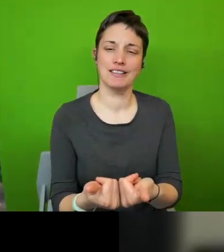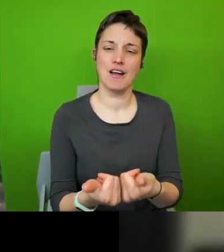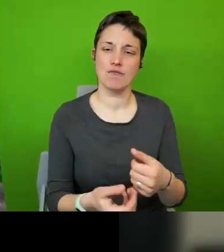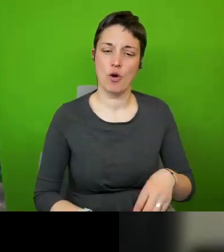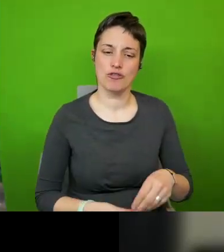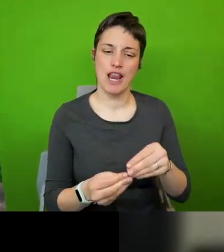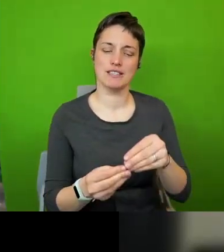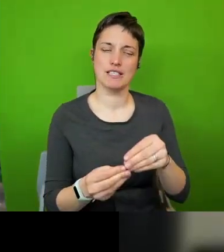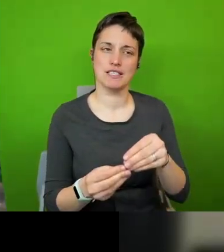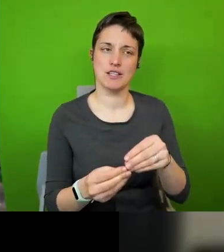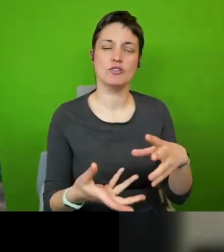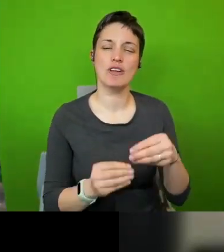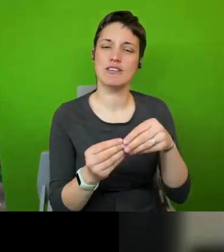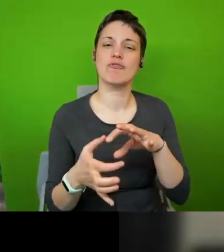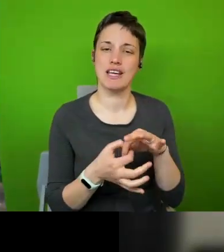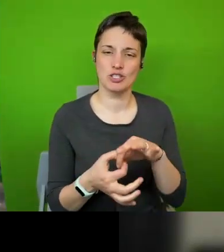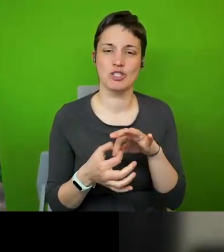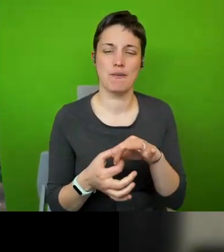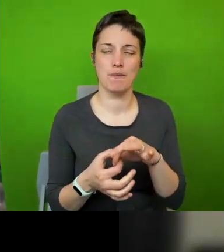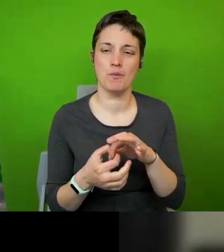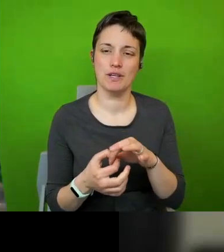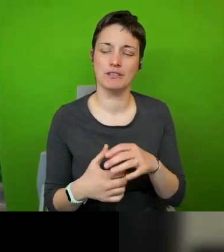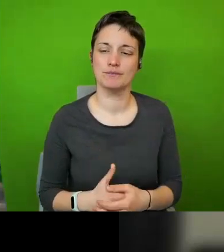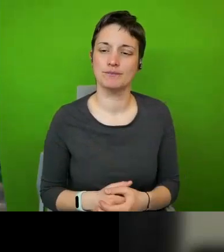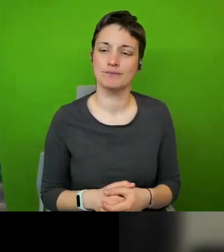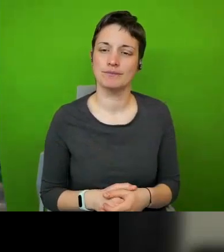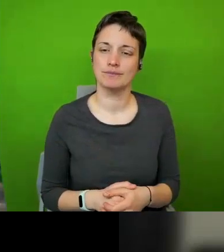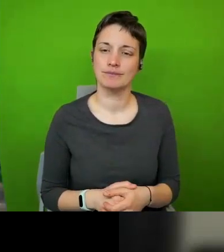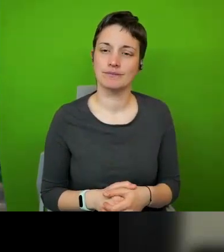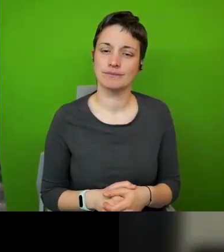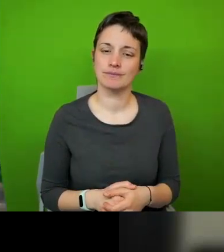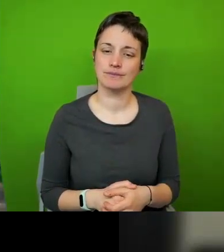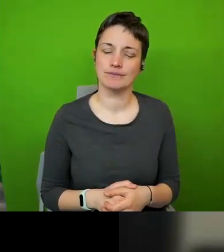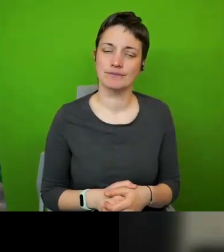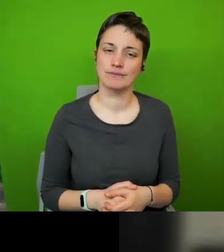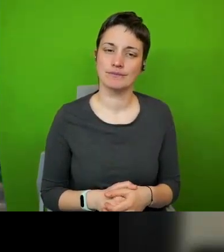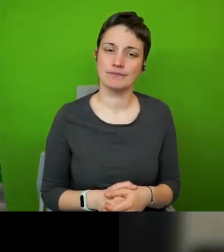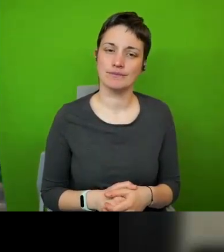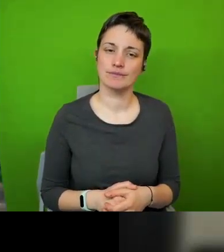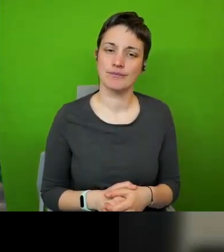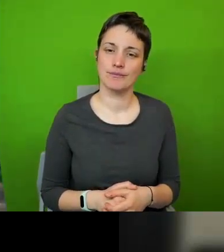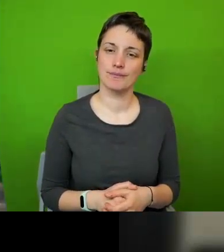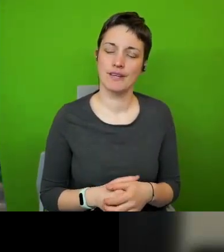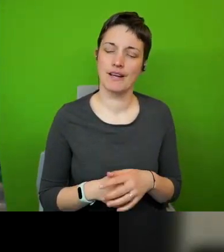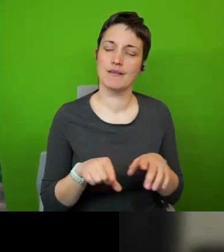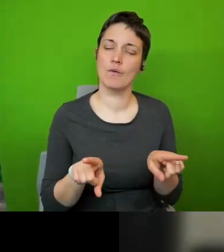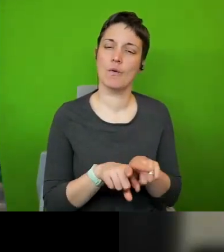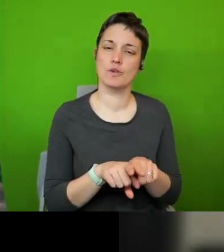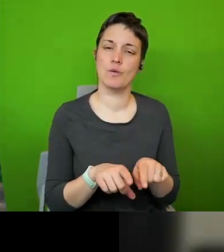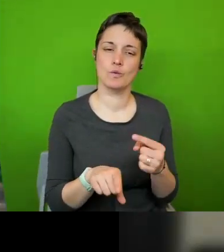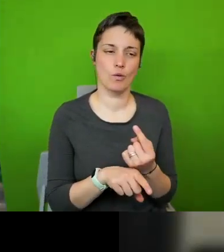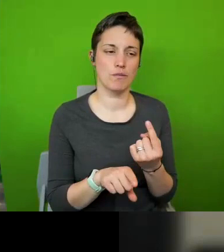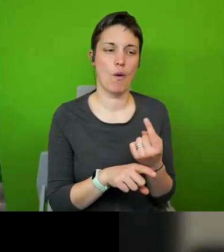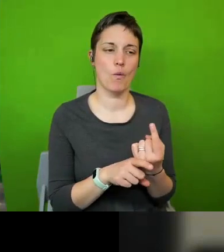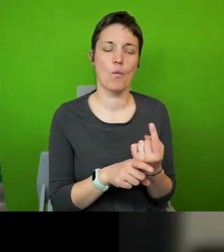relationship as we as as we move forward and then of course you referred to the tool that we have